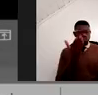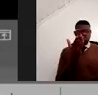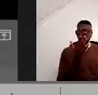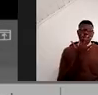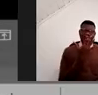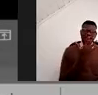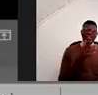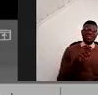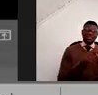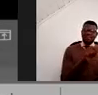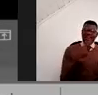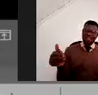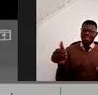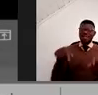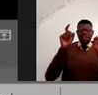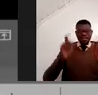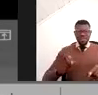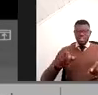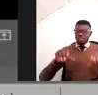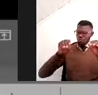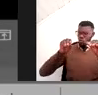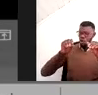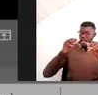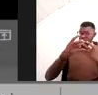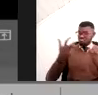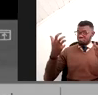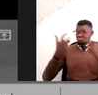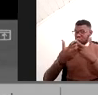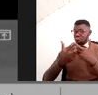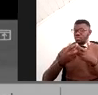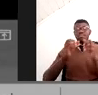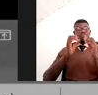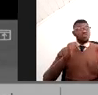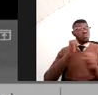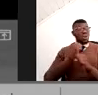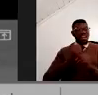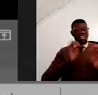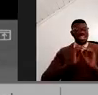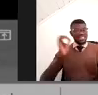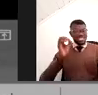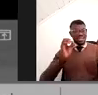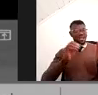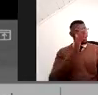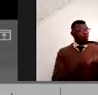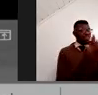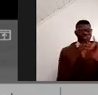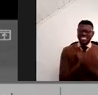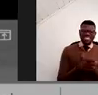And there you need to meet certain quality levels. If you can't do that, then with or without fair trade, you're done.